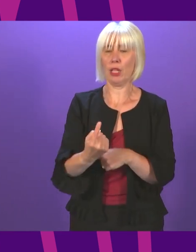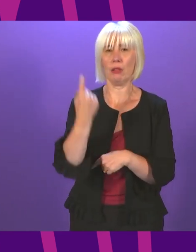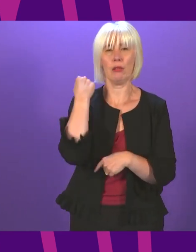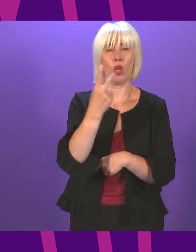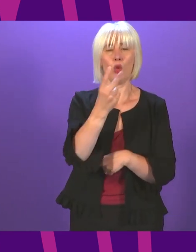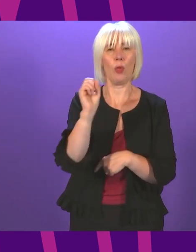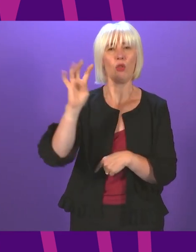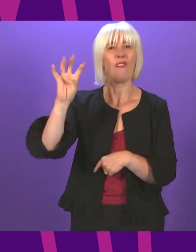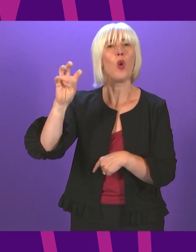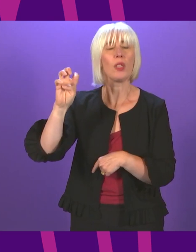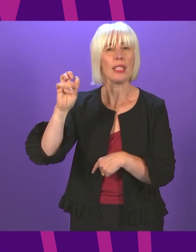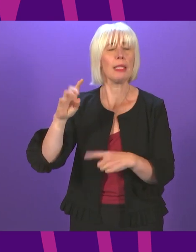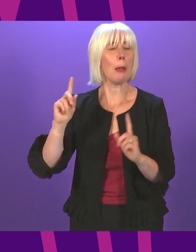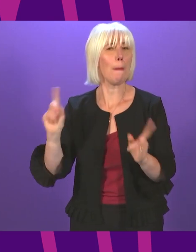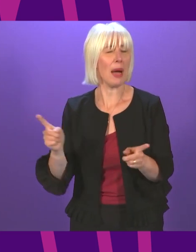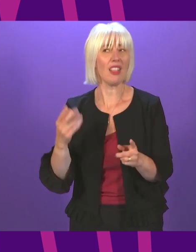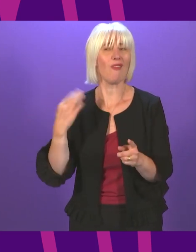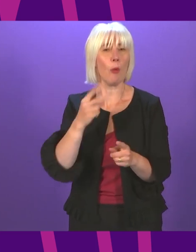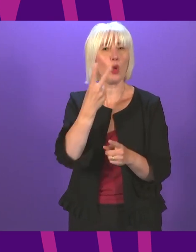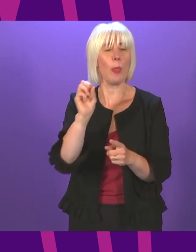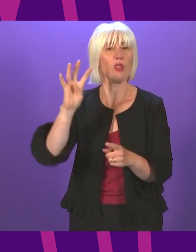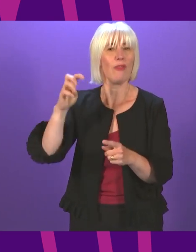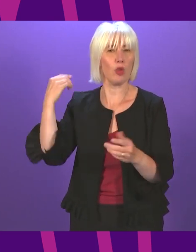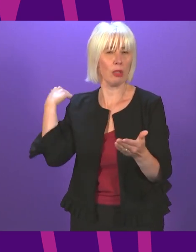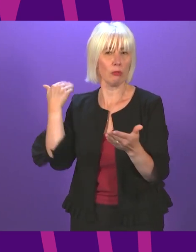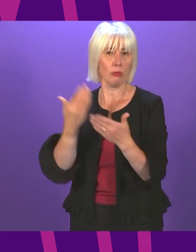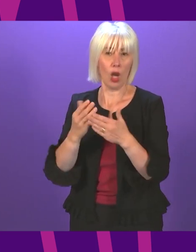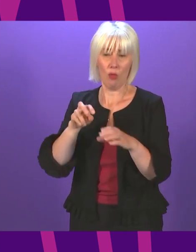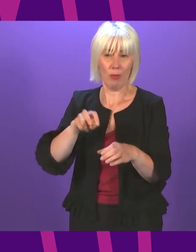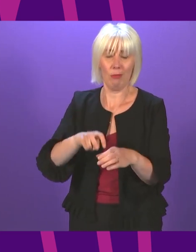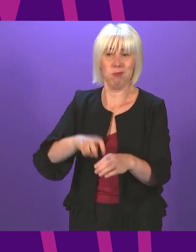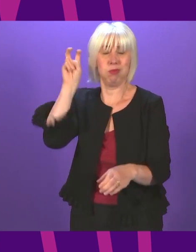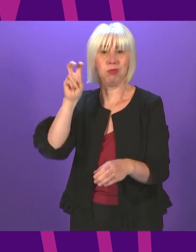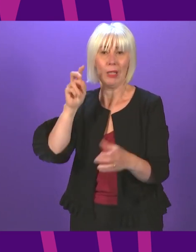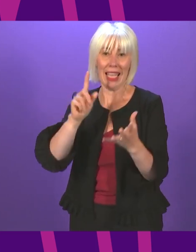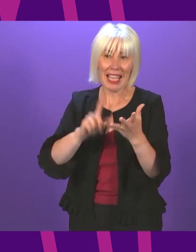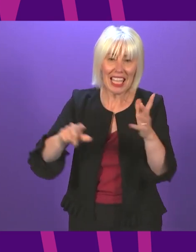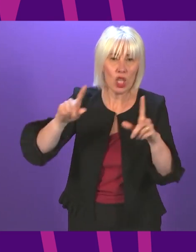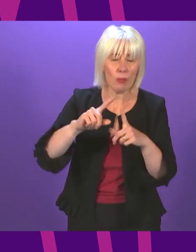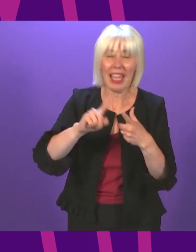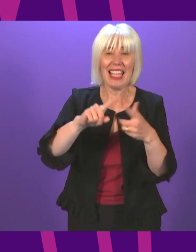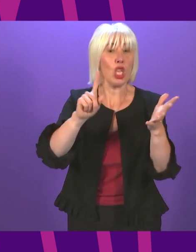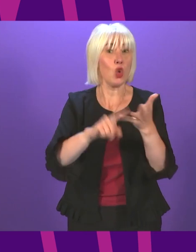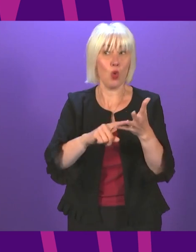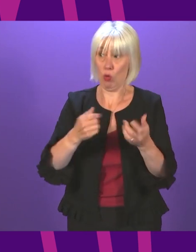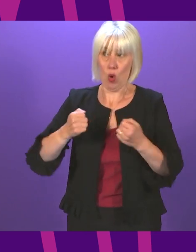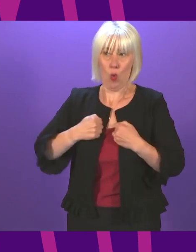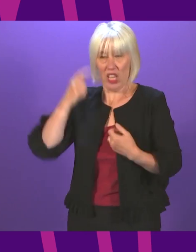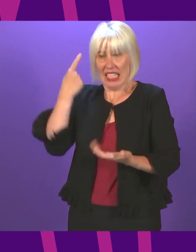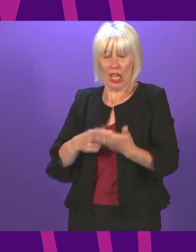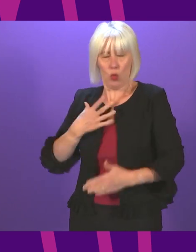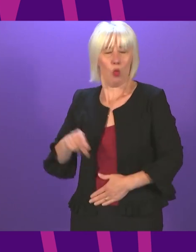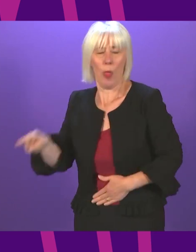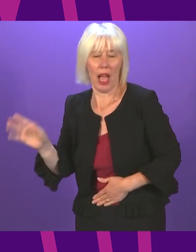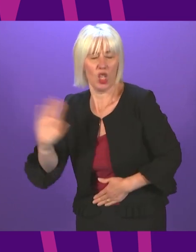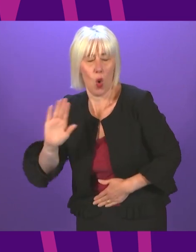but since 2014 Scotland has been ripped out of the European Union against our will people